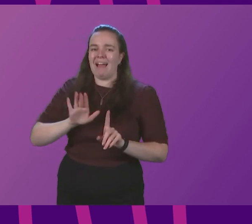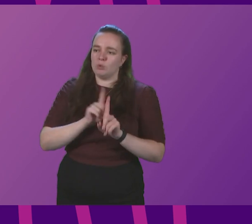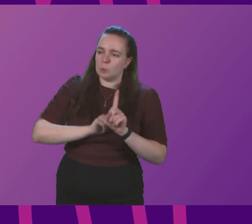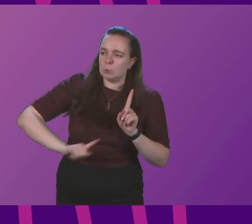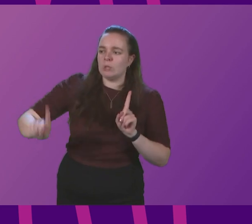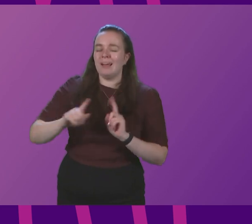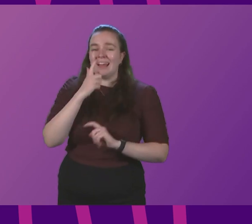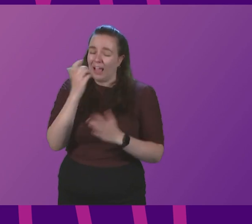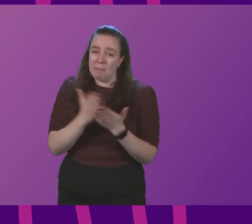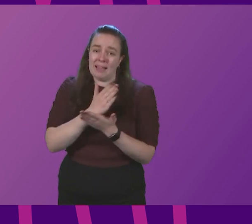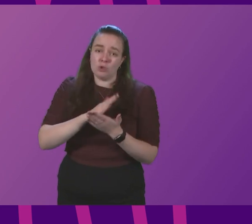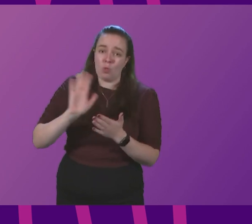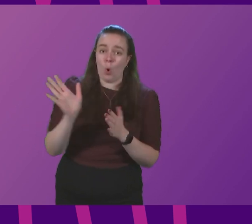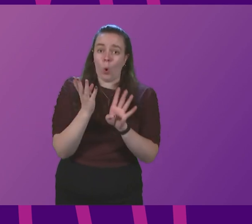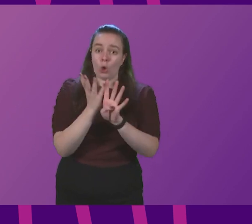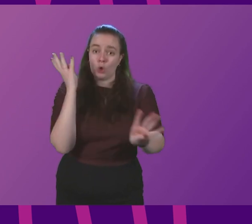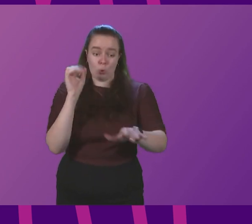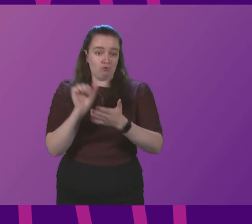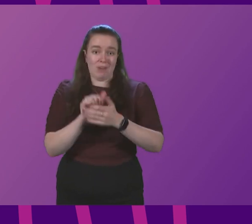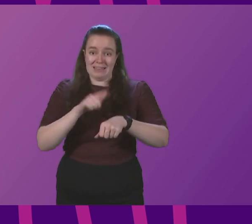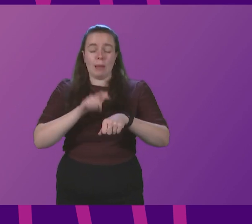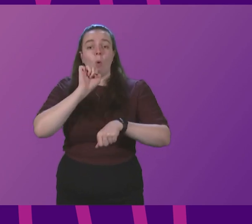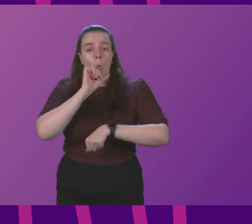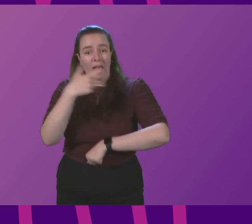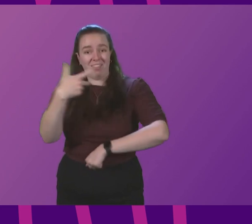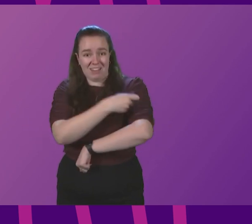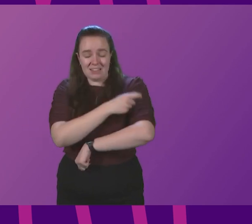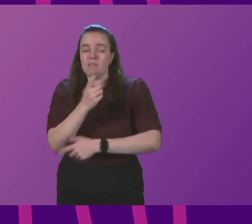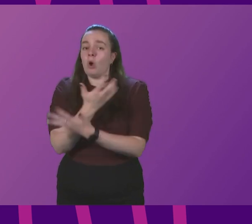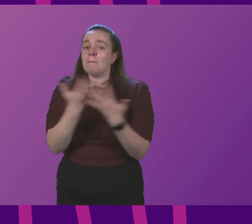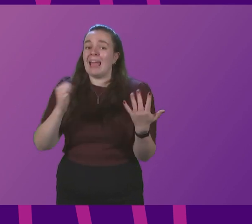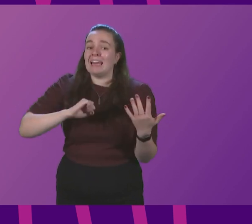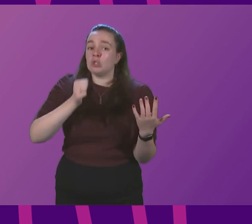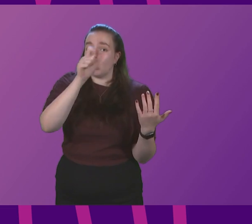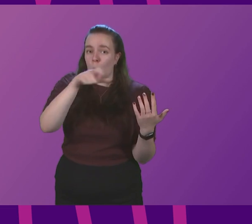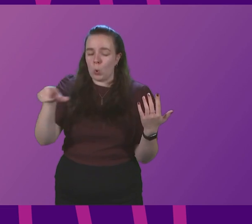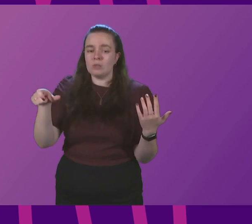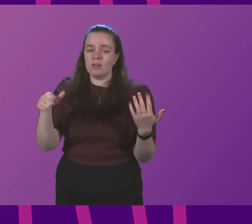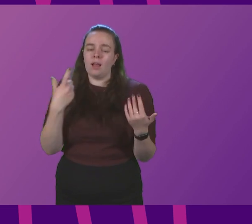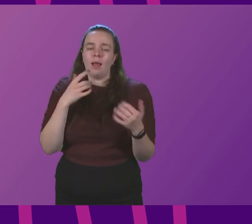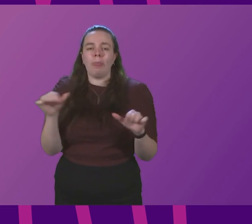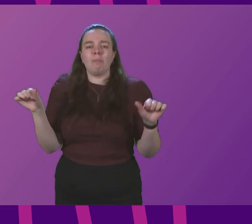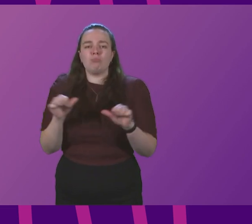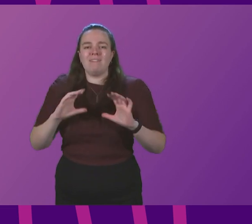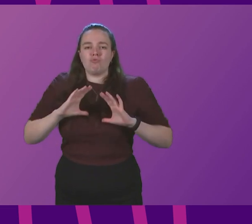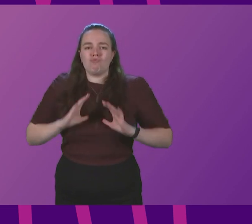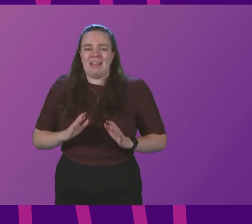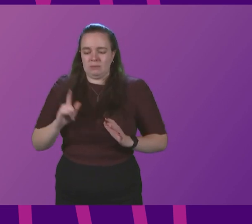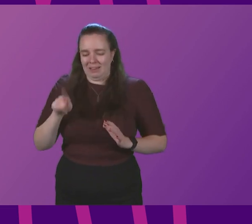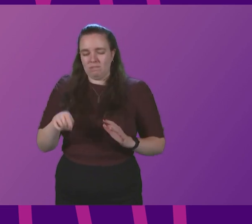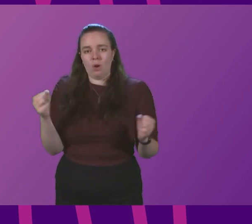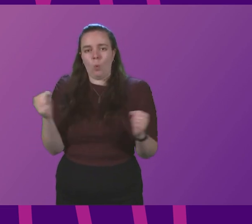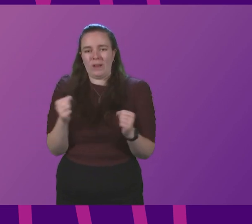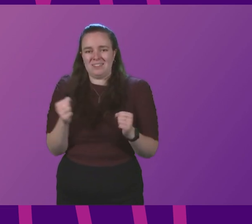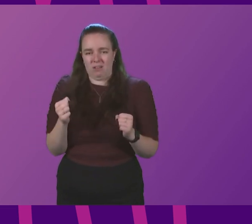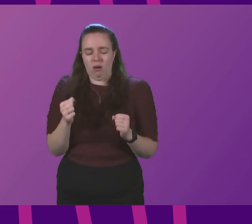queue on time will get their vaccination? For lots of Scots, the respite that comes, or the brief respite that comes from the winter break, will